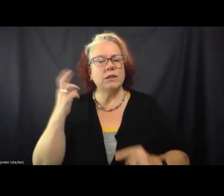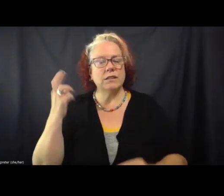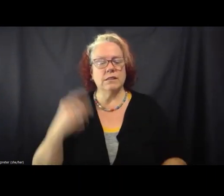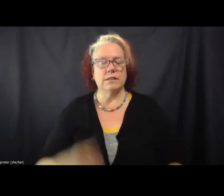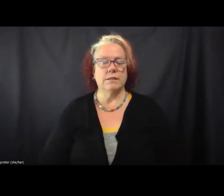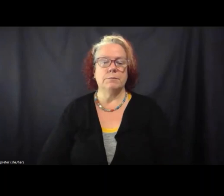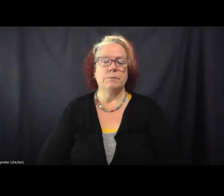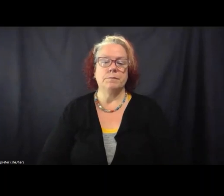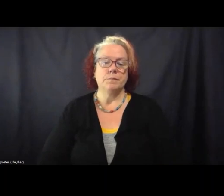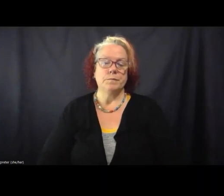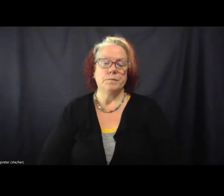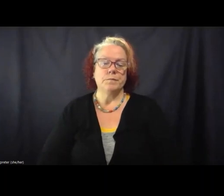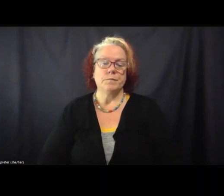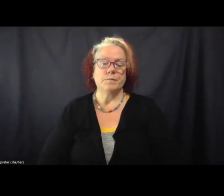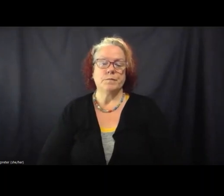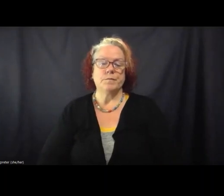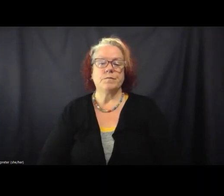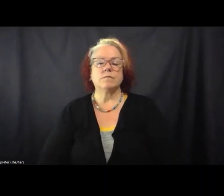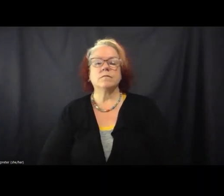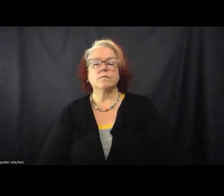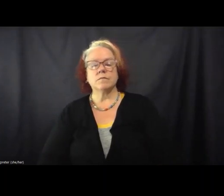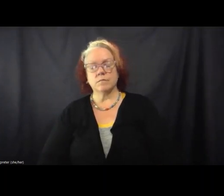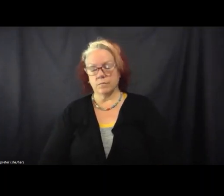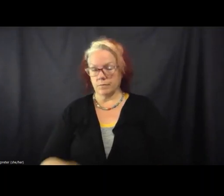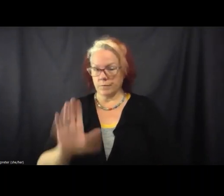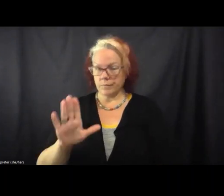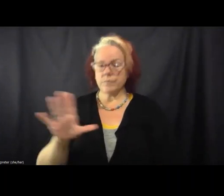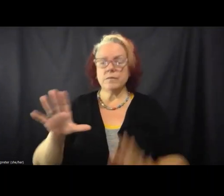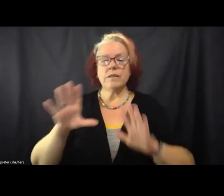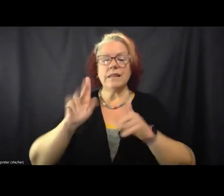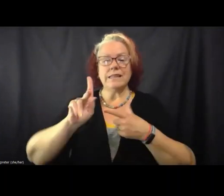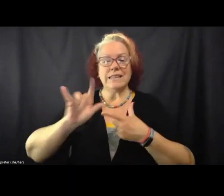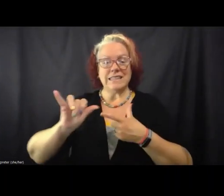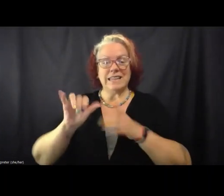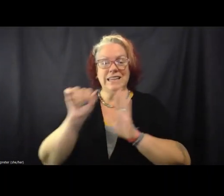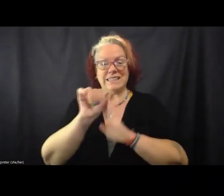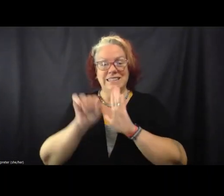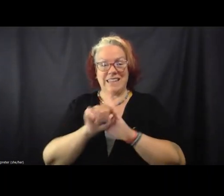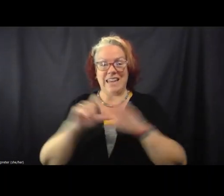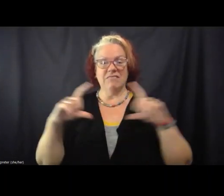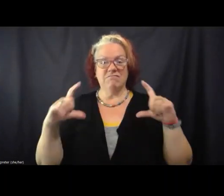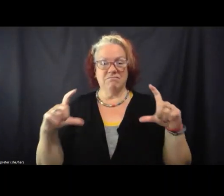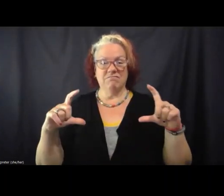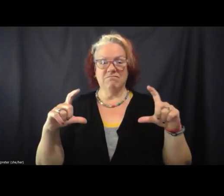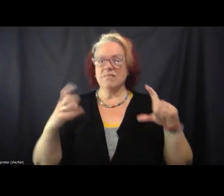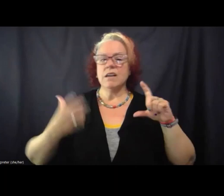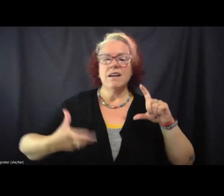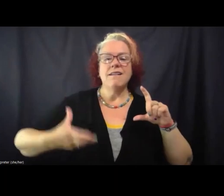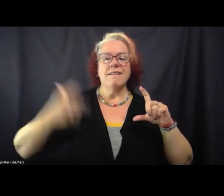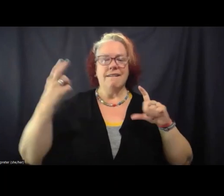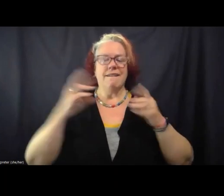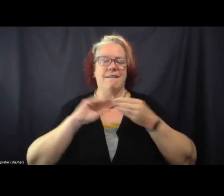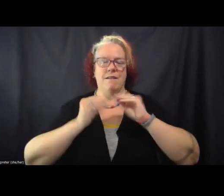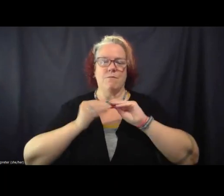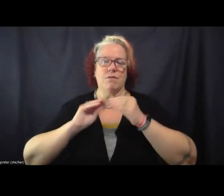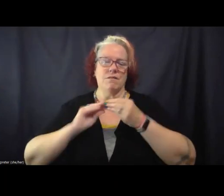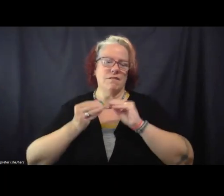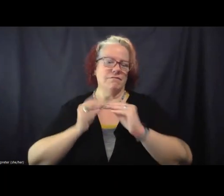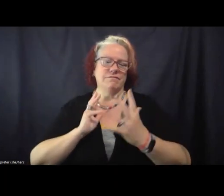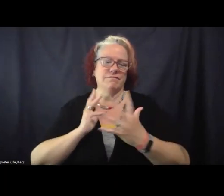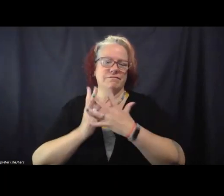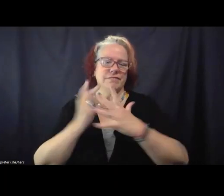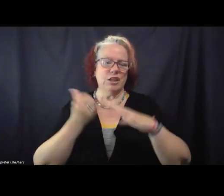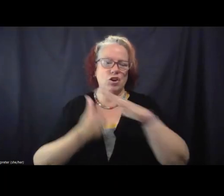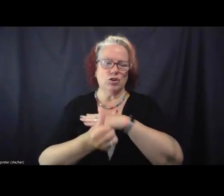So first, the state of Kentucky itself has just like a particularly high rate of incarceration. It's something like 40